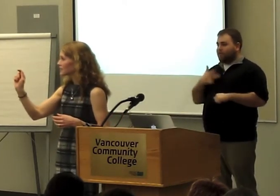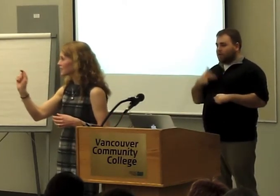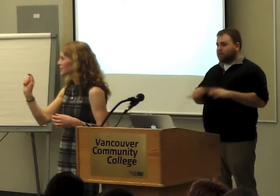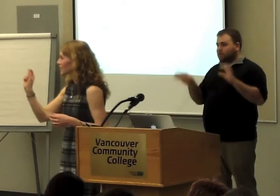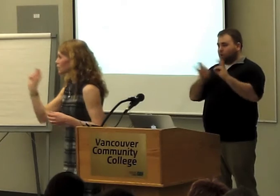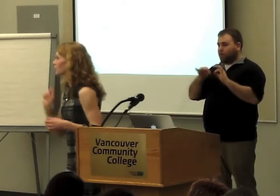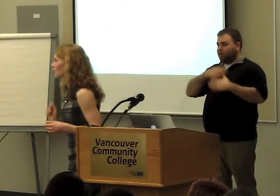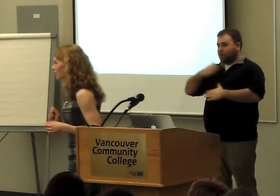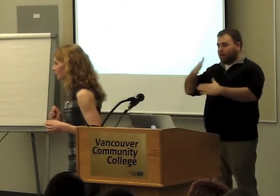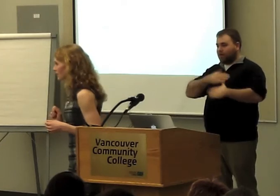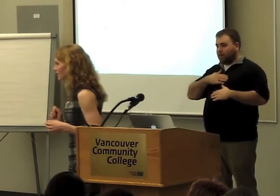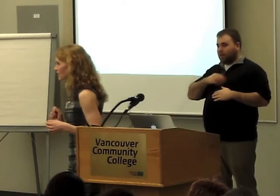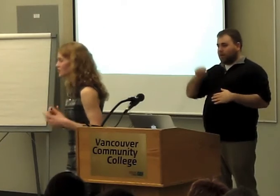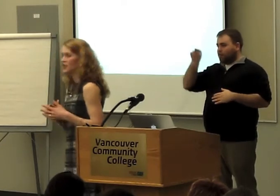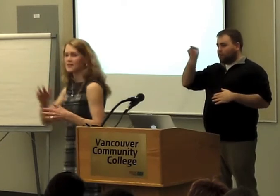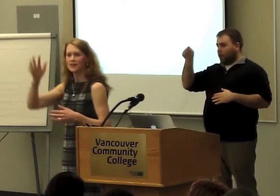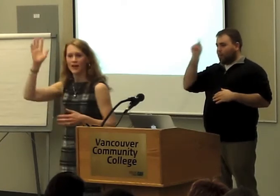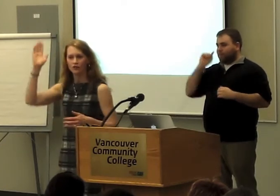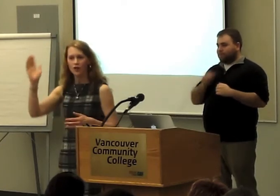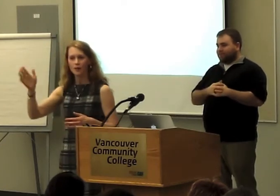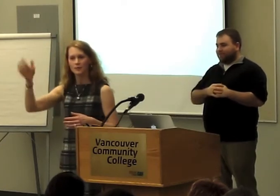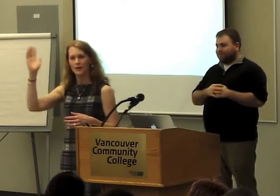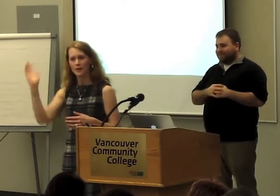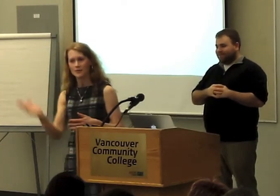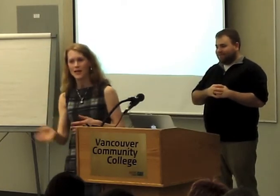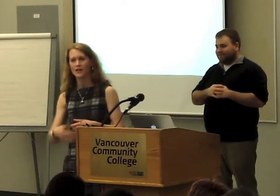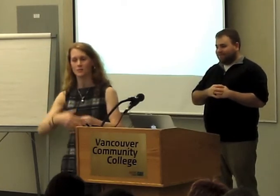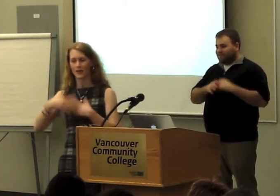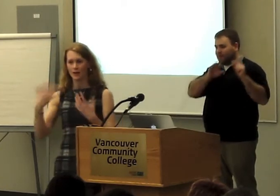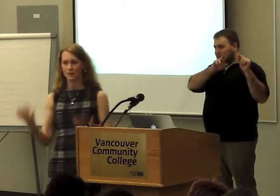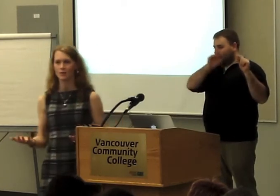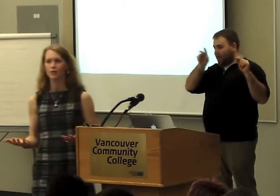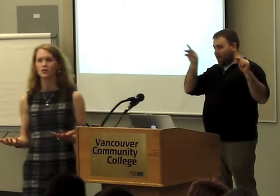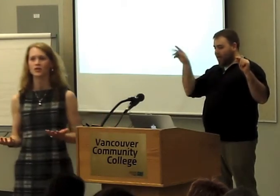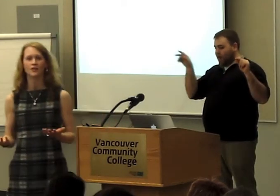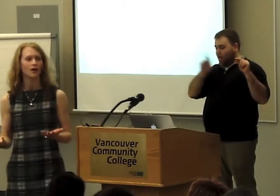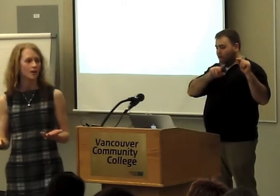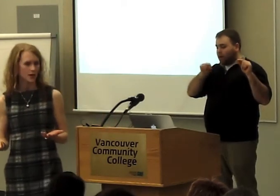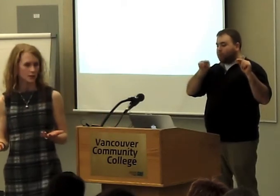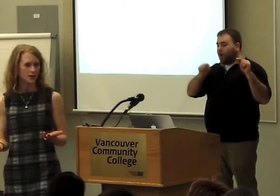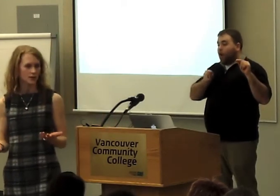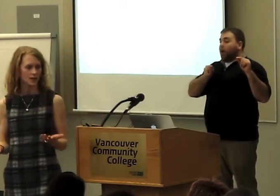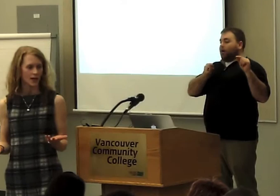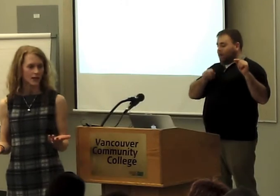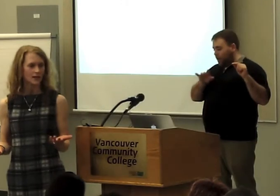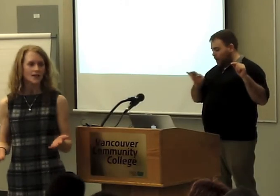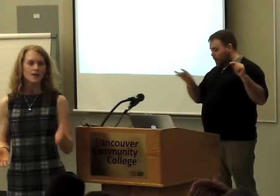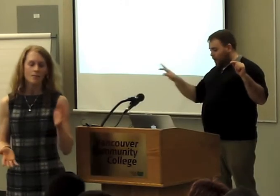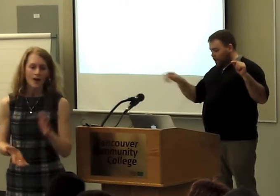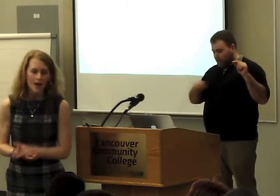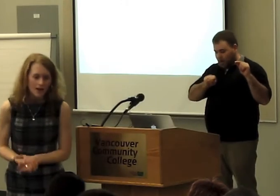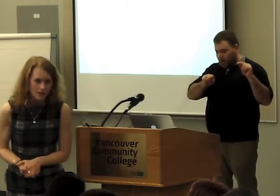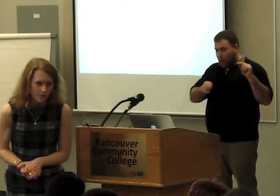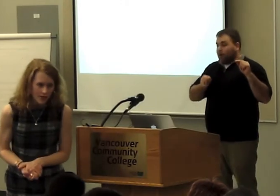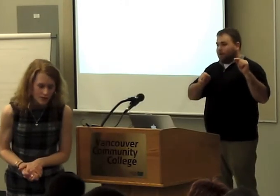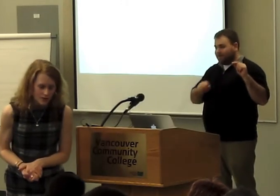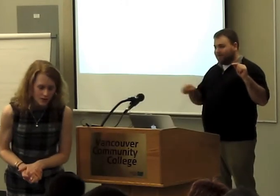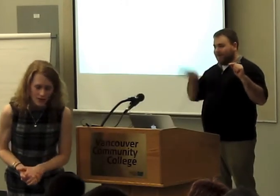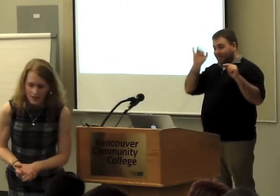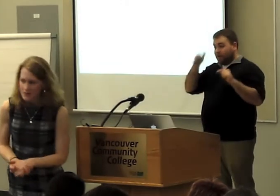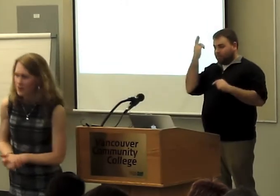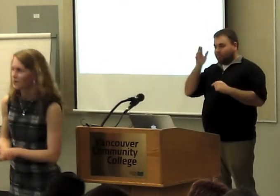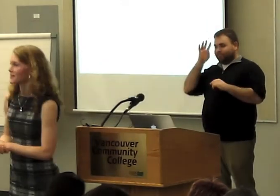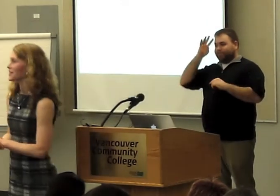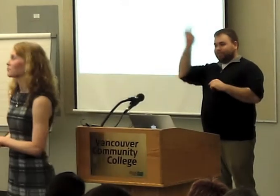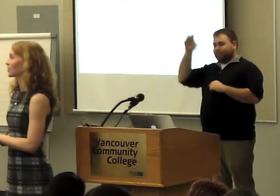midline, to indicate a short breath. They suggest that that dropped, it became a slash, it became the origin of the comma as we know it today. Okay. My favorite